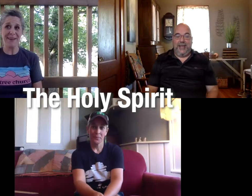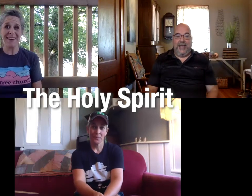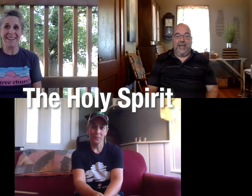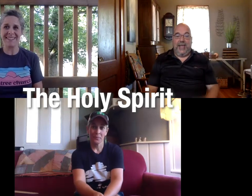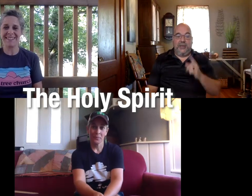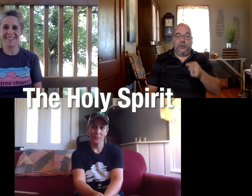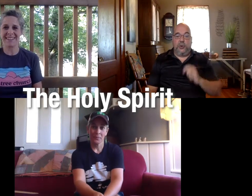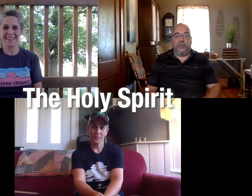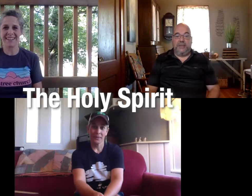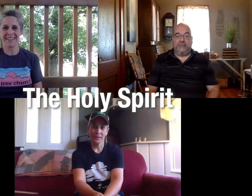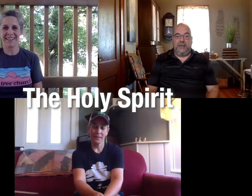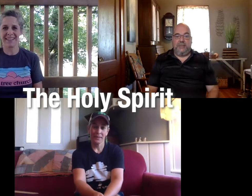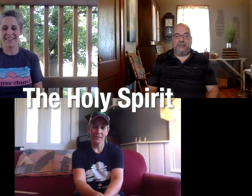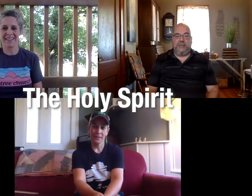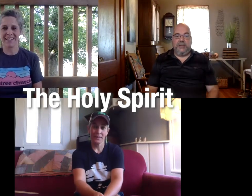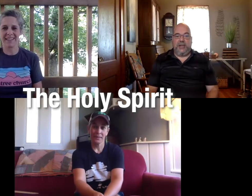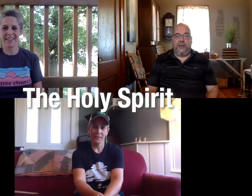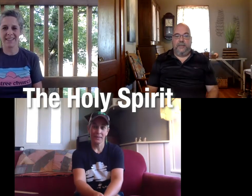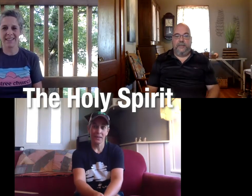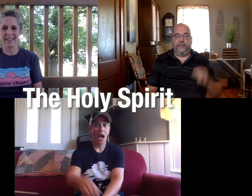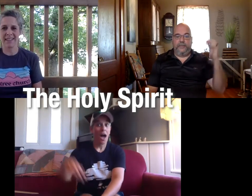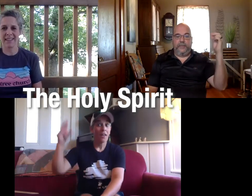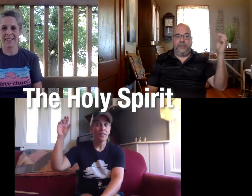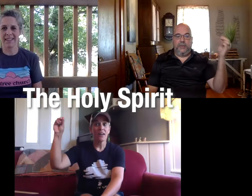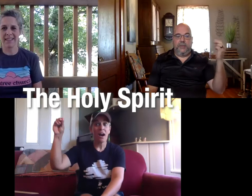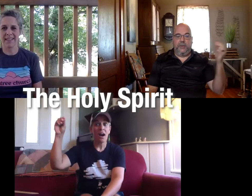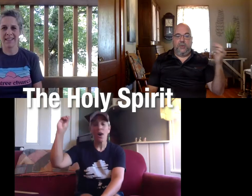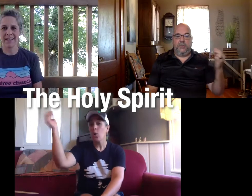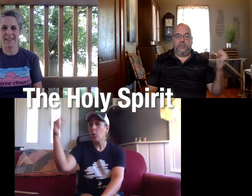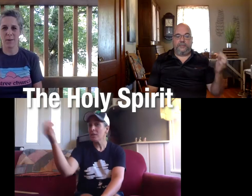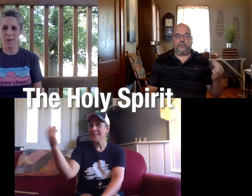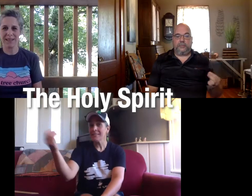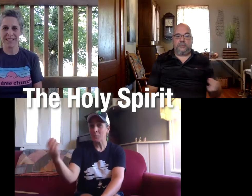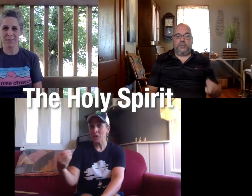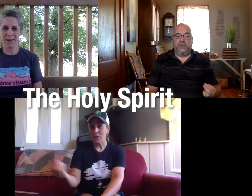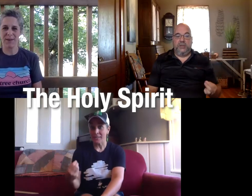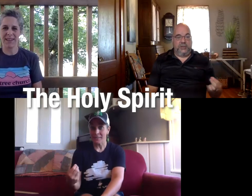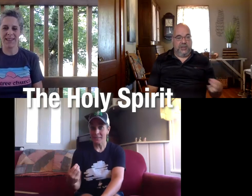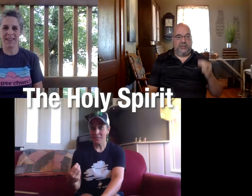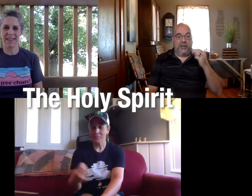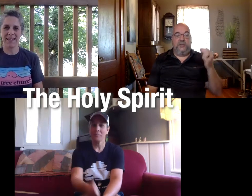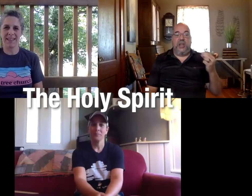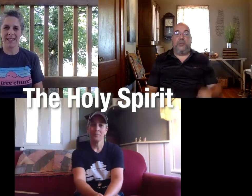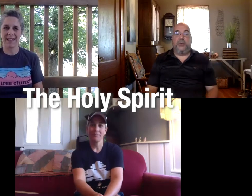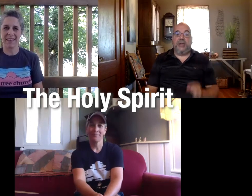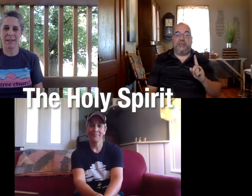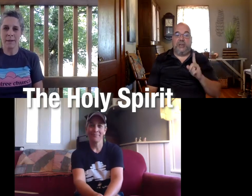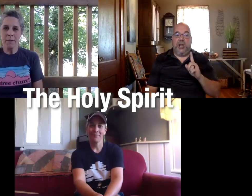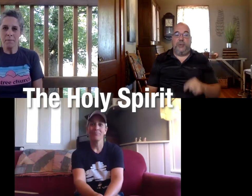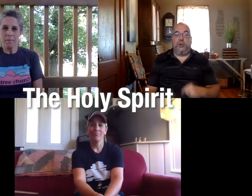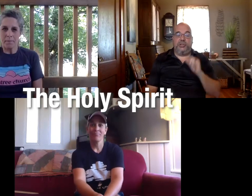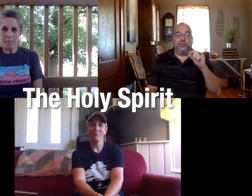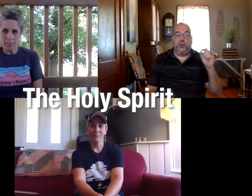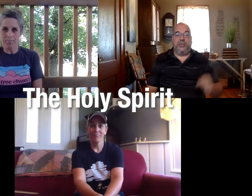spirit and then you'll do it with miss amelia miss amelia go the holy spirit good so there you've done it three times